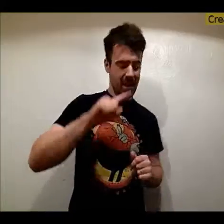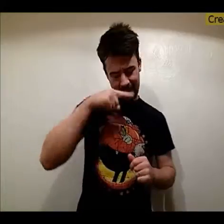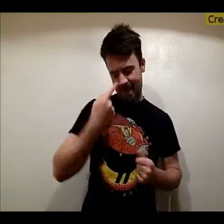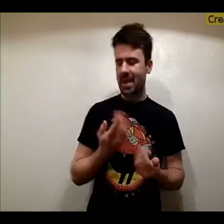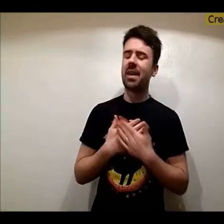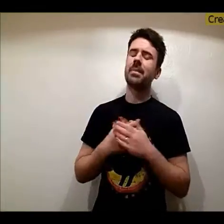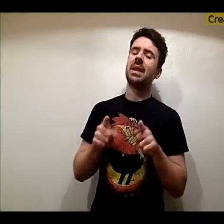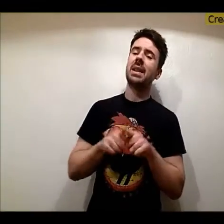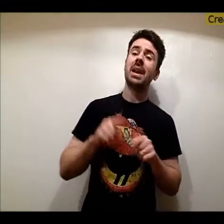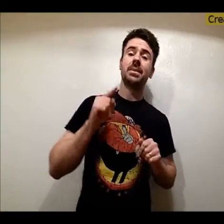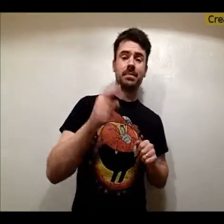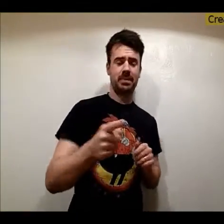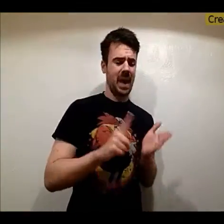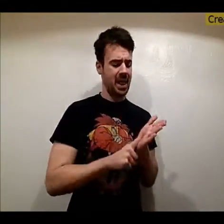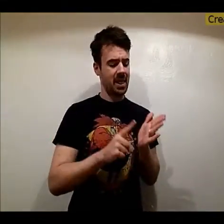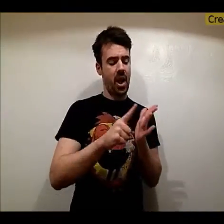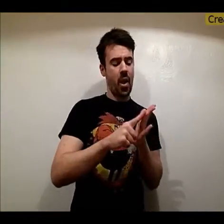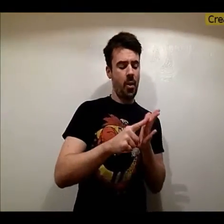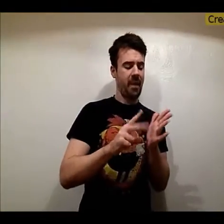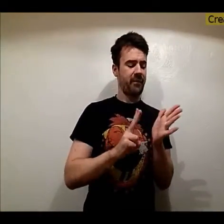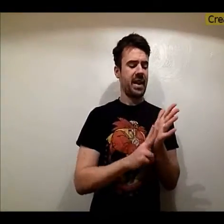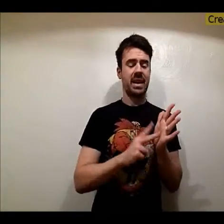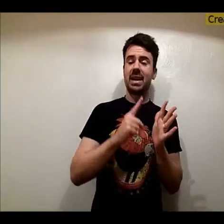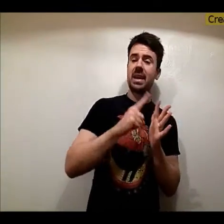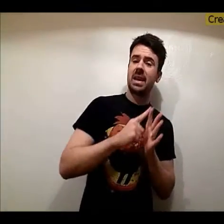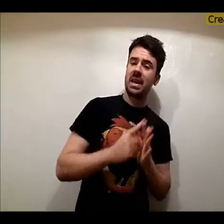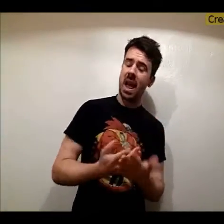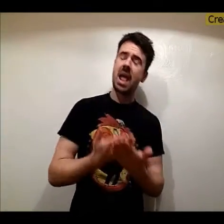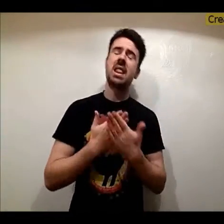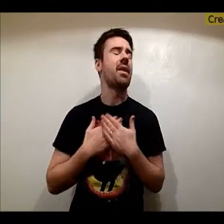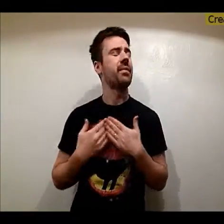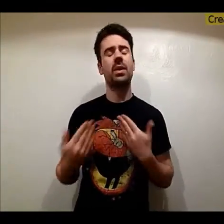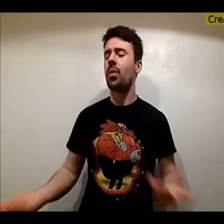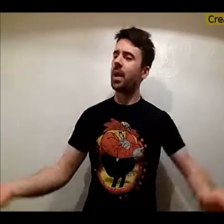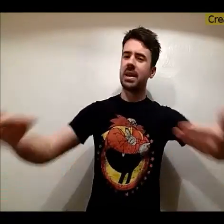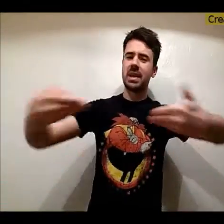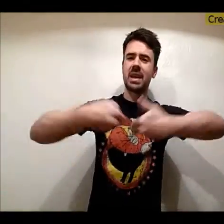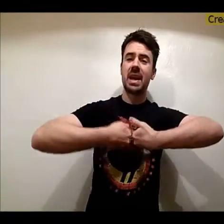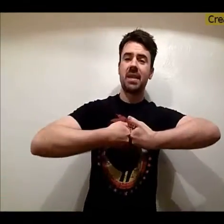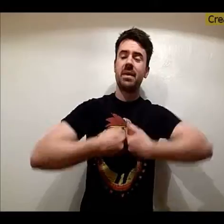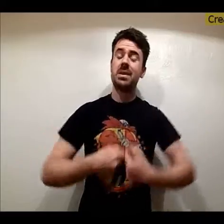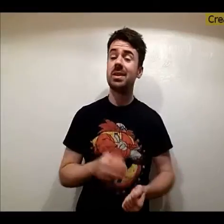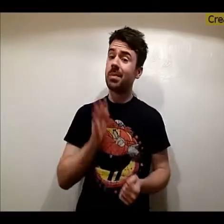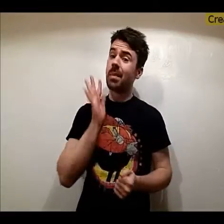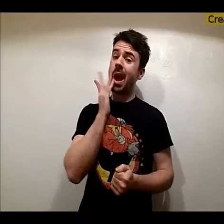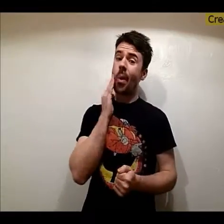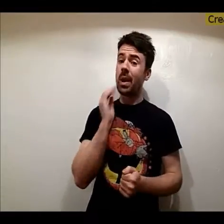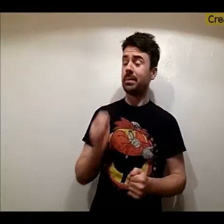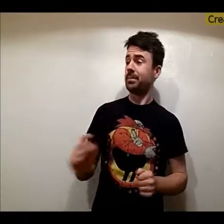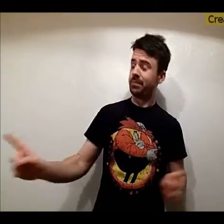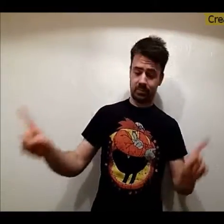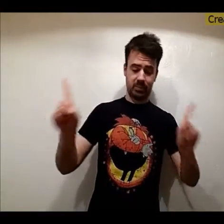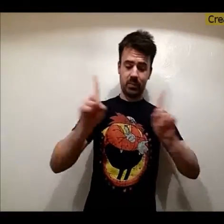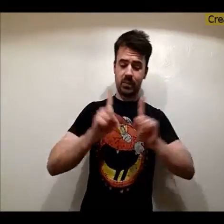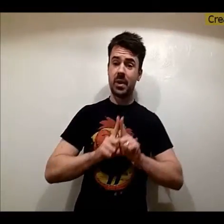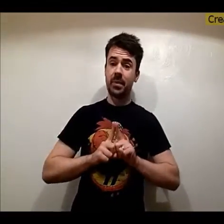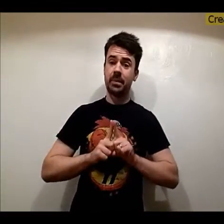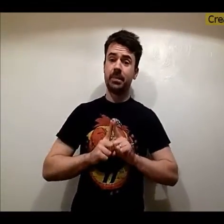Killing me with you L-O-P-E, love the way you give it to me When you're with